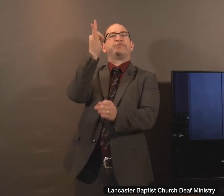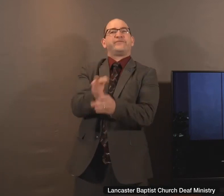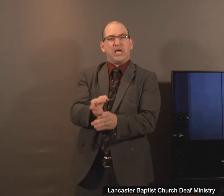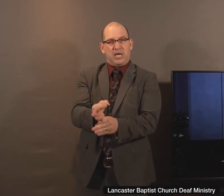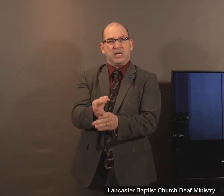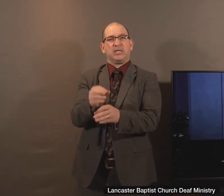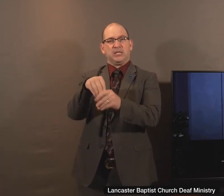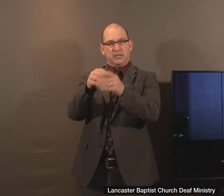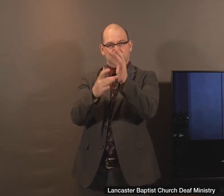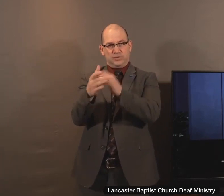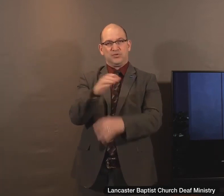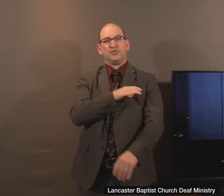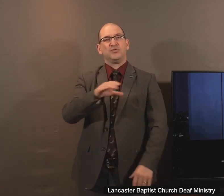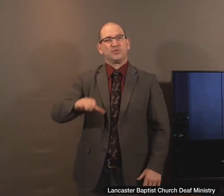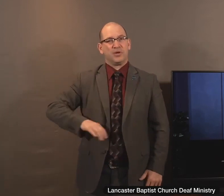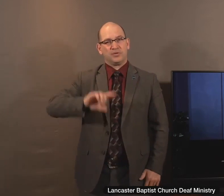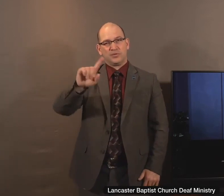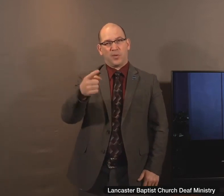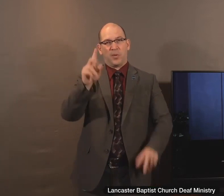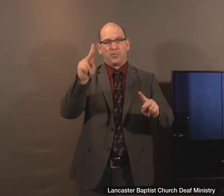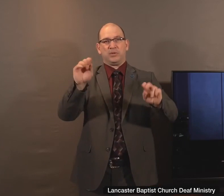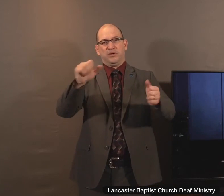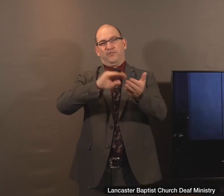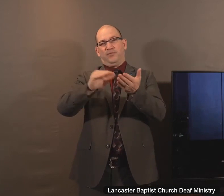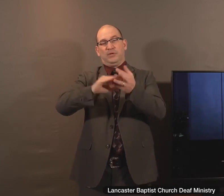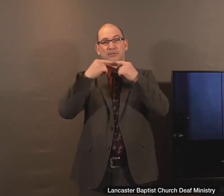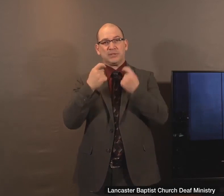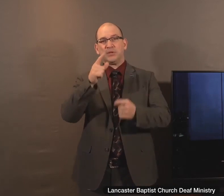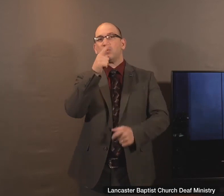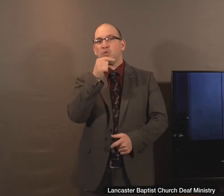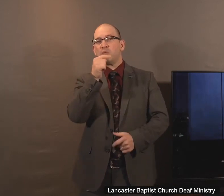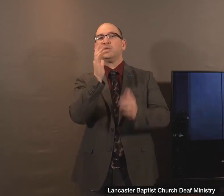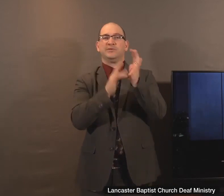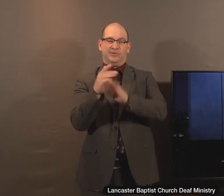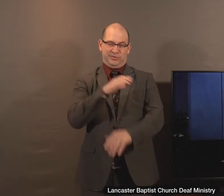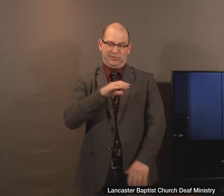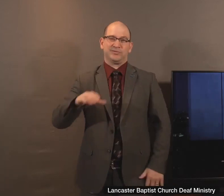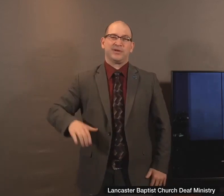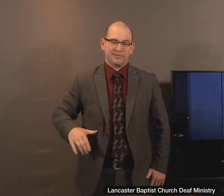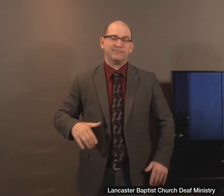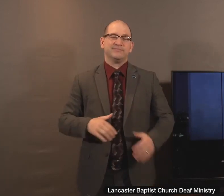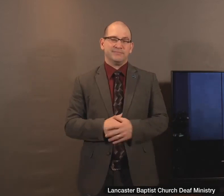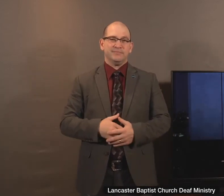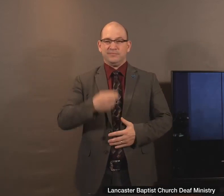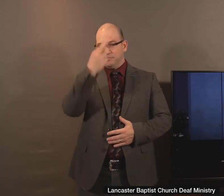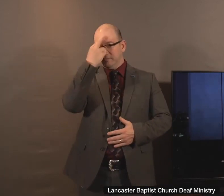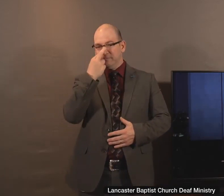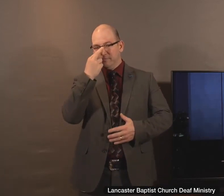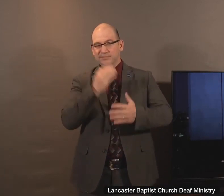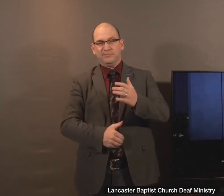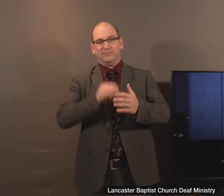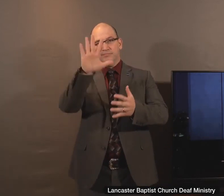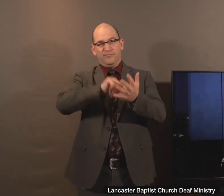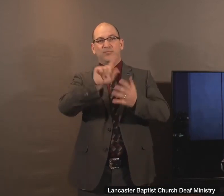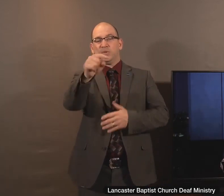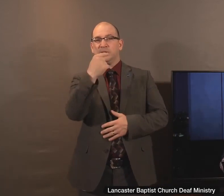in the only one who could forgive her sin. And that was Jesus Christ. Romans 5 and 1. Therefore being